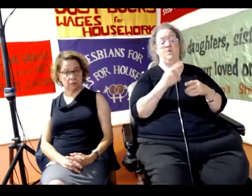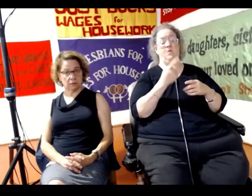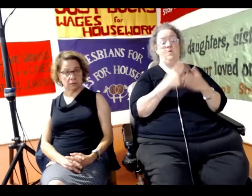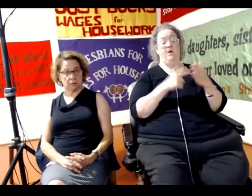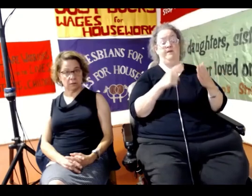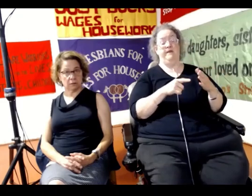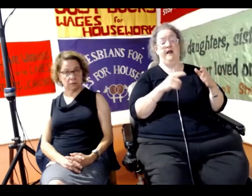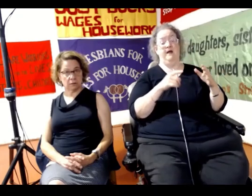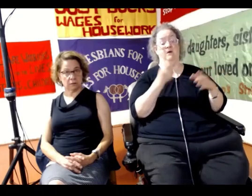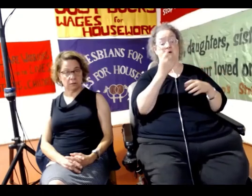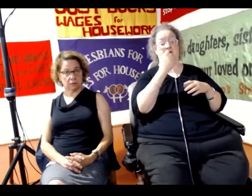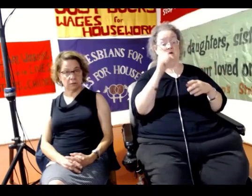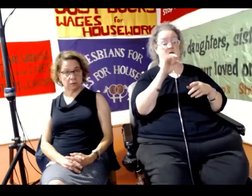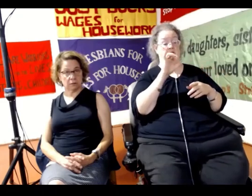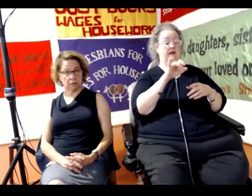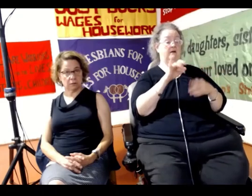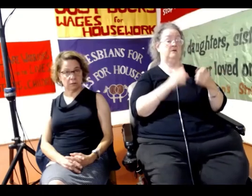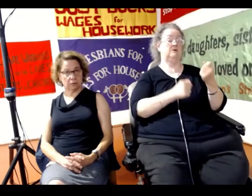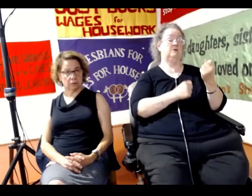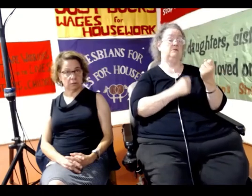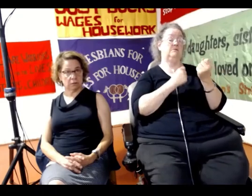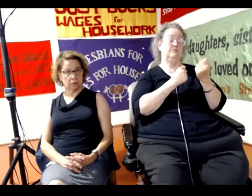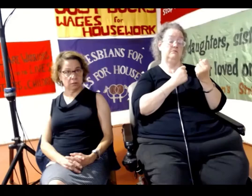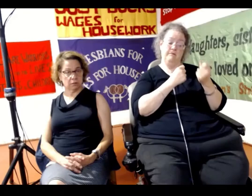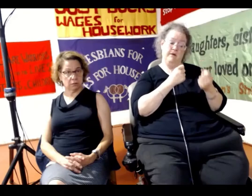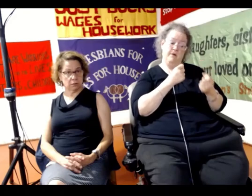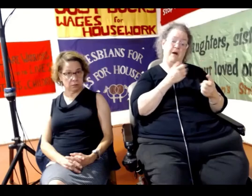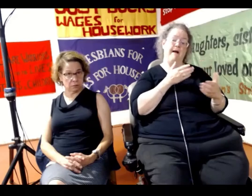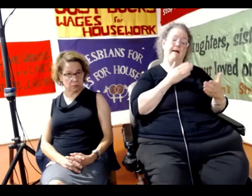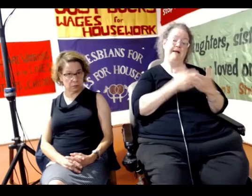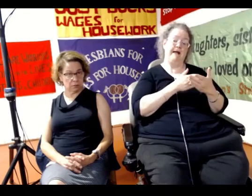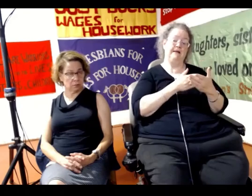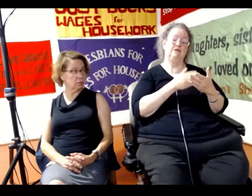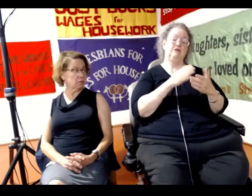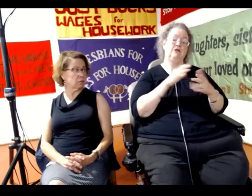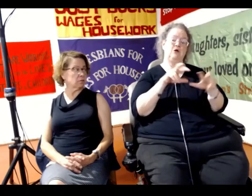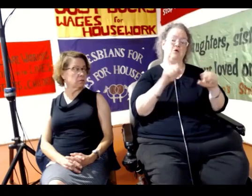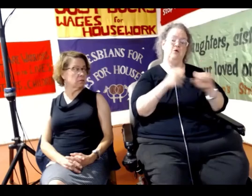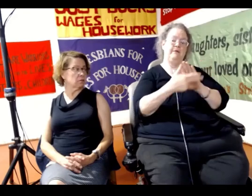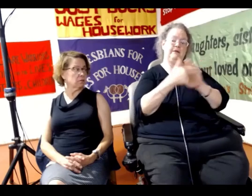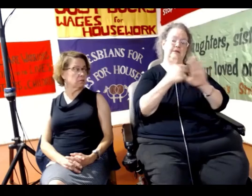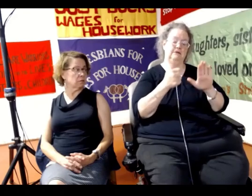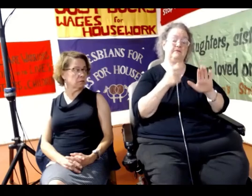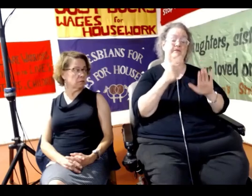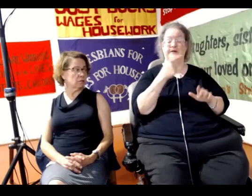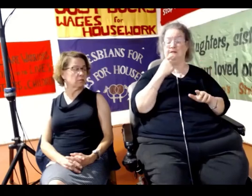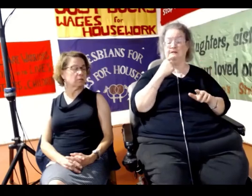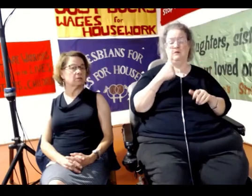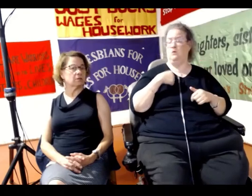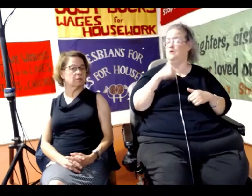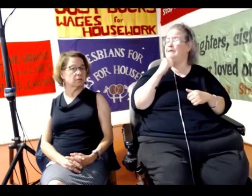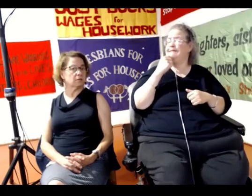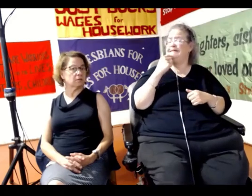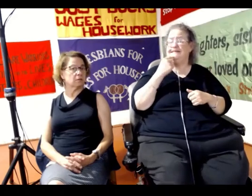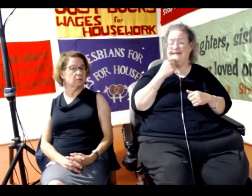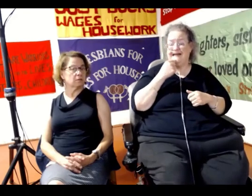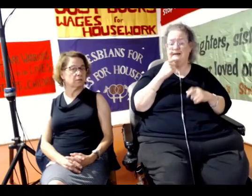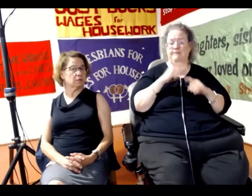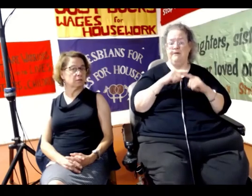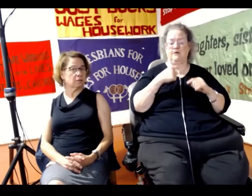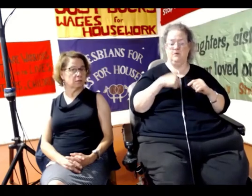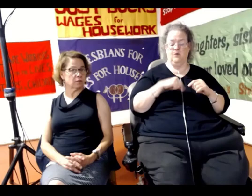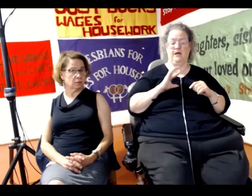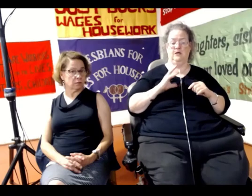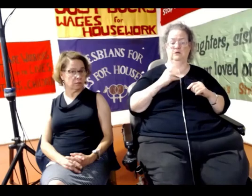decriminalization, that nothing less would do. And they specifically said that we're not saying that we, as